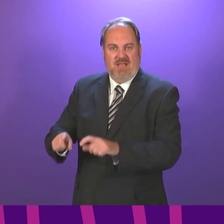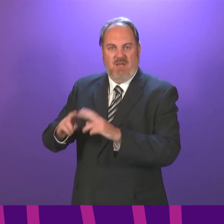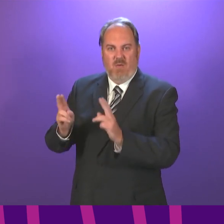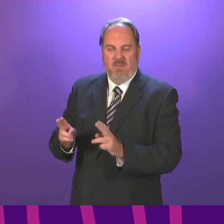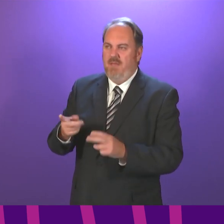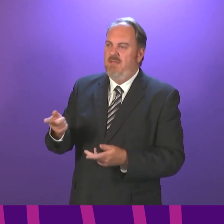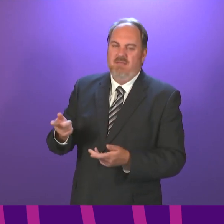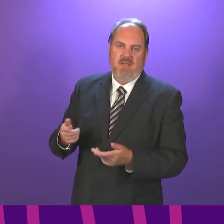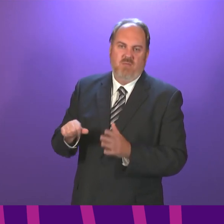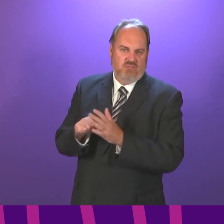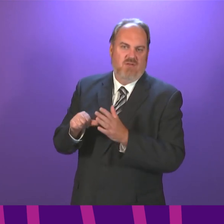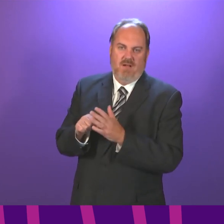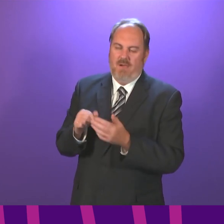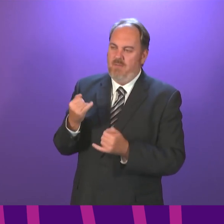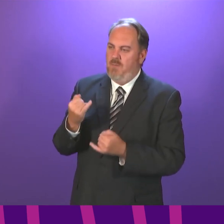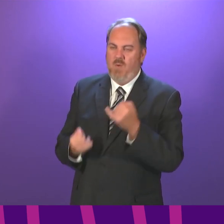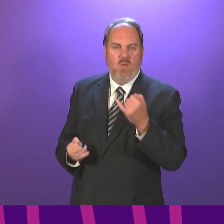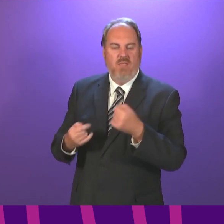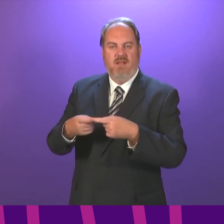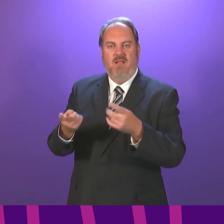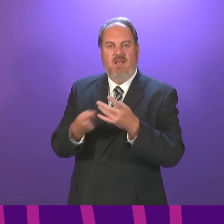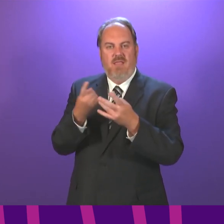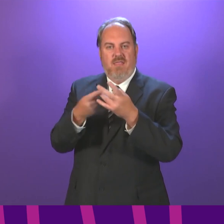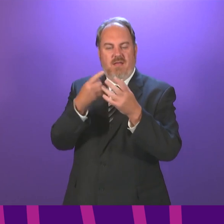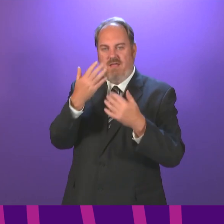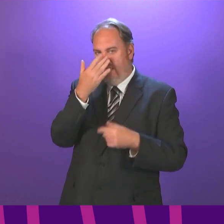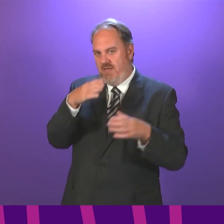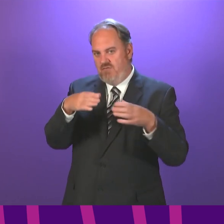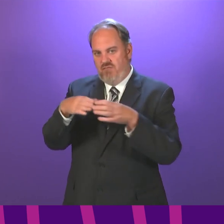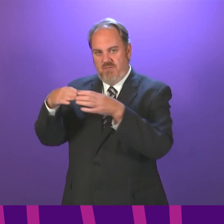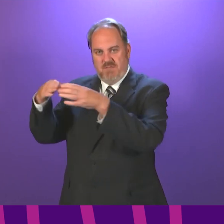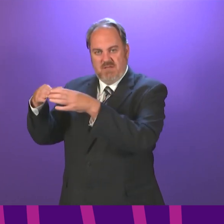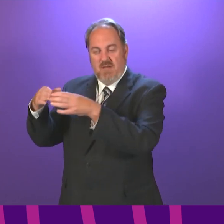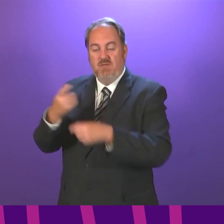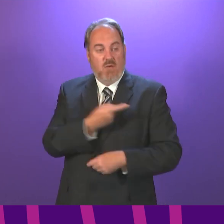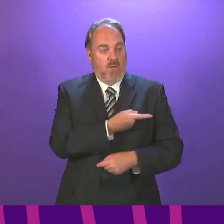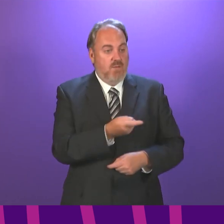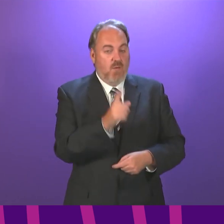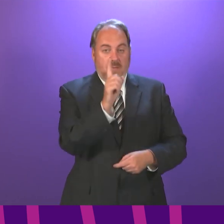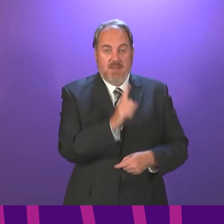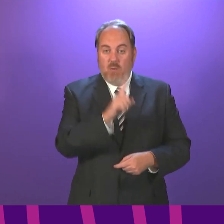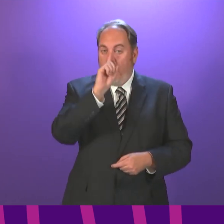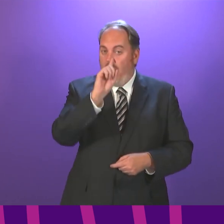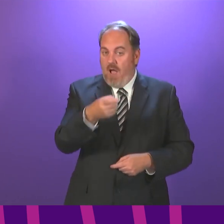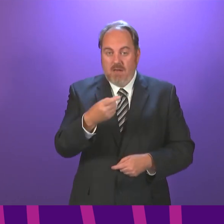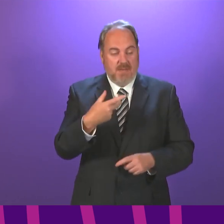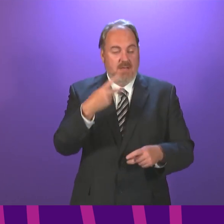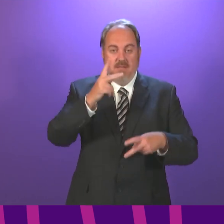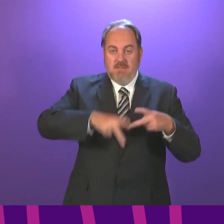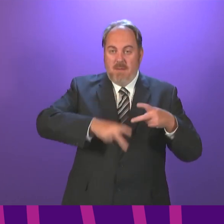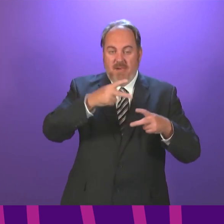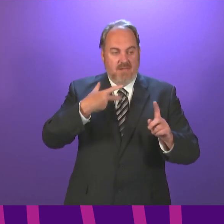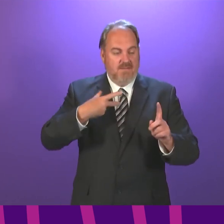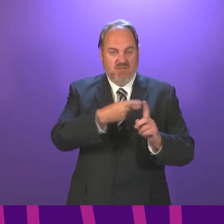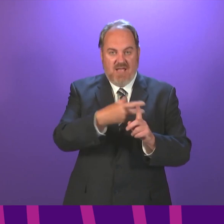the First Minister consider extending self-isolation support to those who are not yet or who cannot be double vaccinated so that